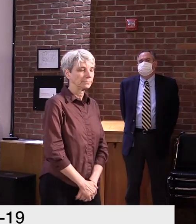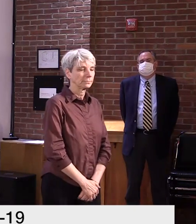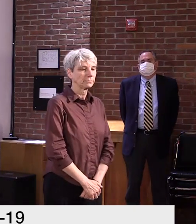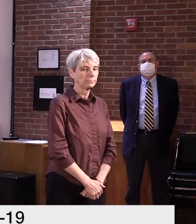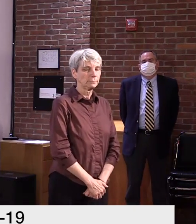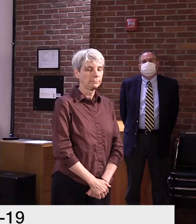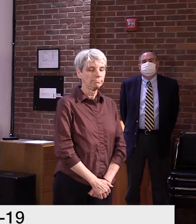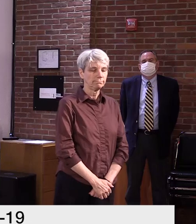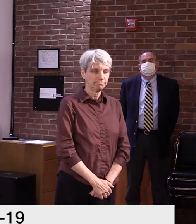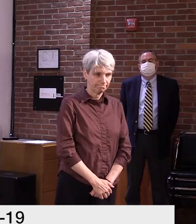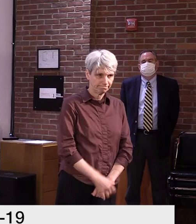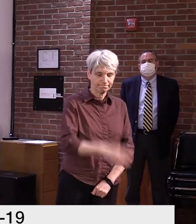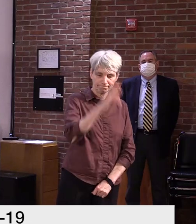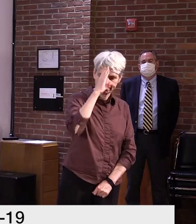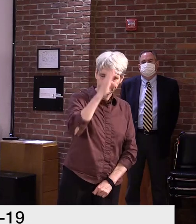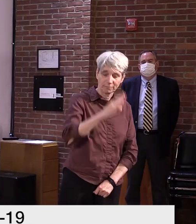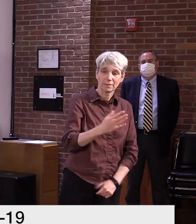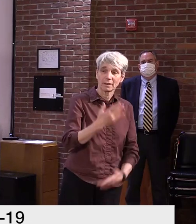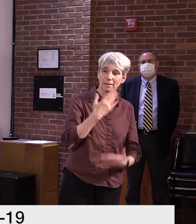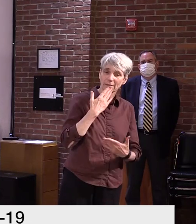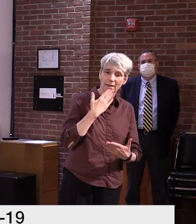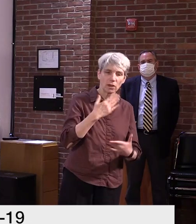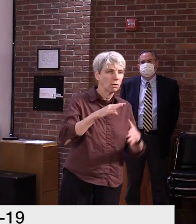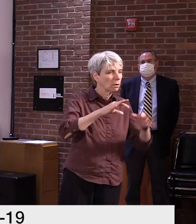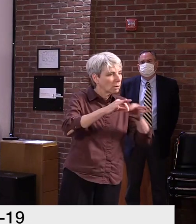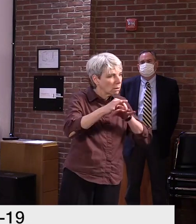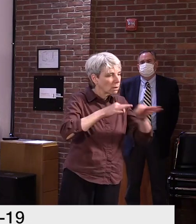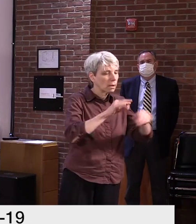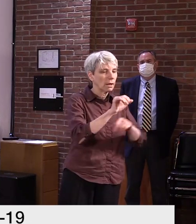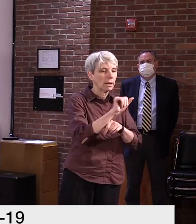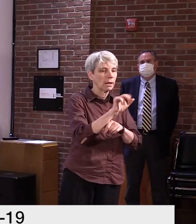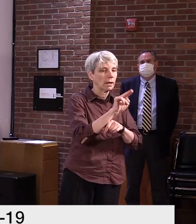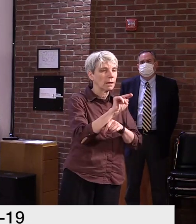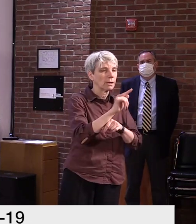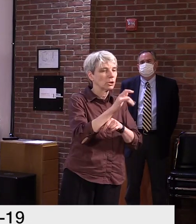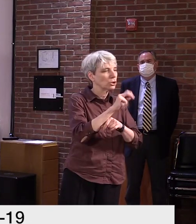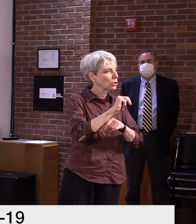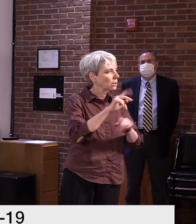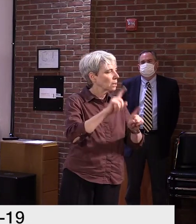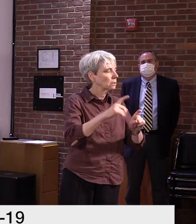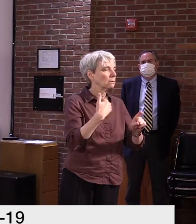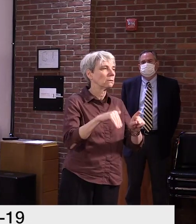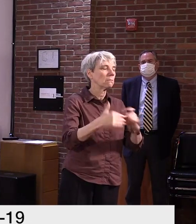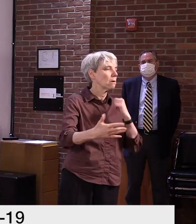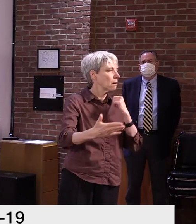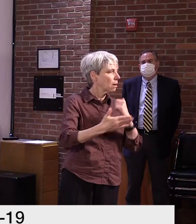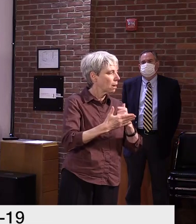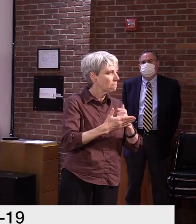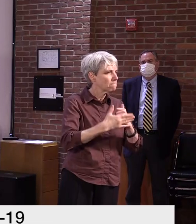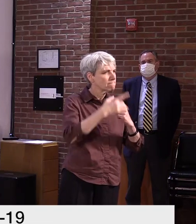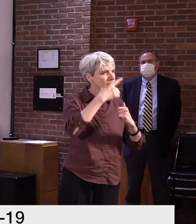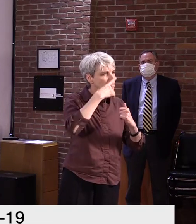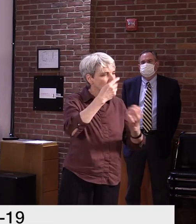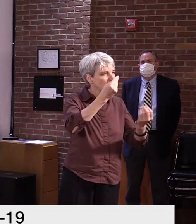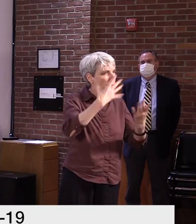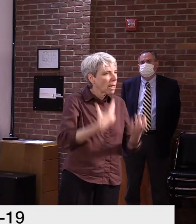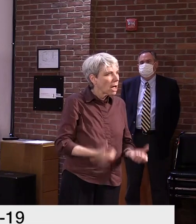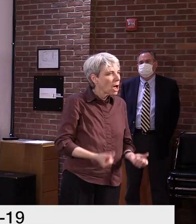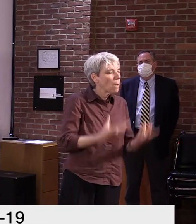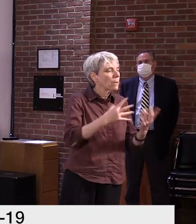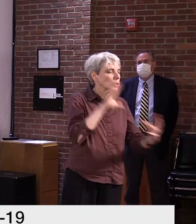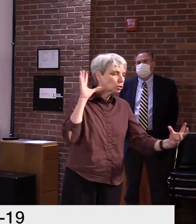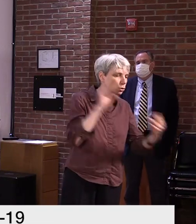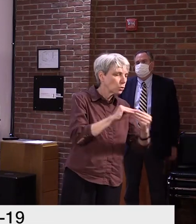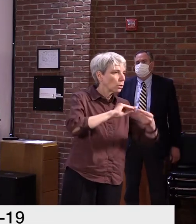Good afternoon. Thank you for all the antigen information today. It's super helpful. Is it possible to get the total number of positive antigen